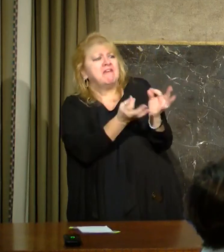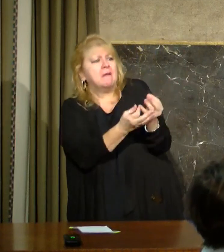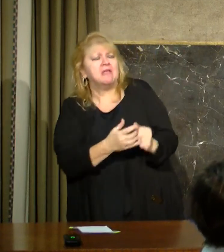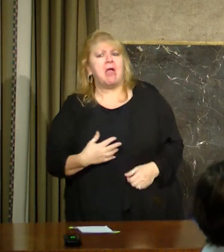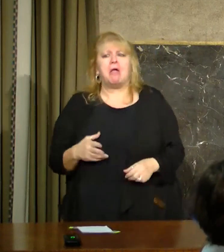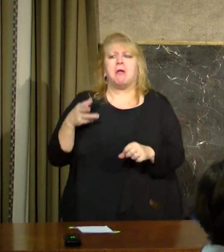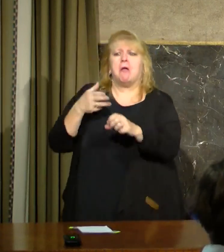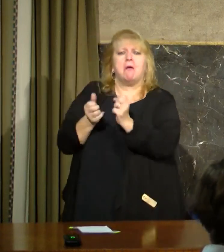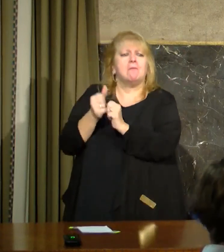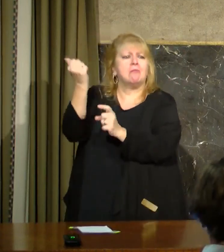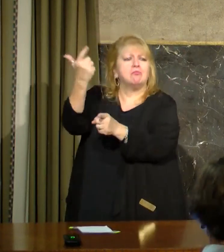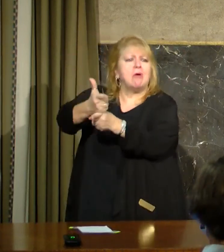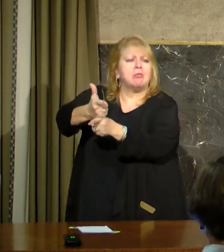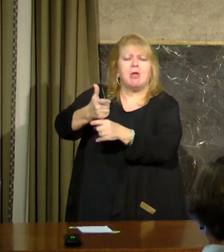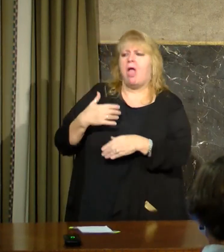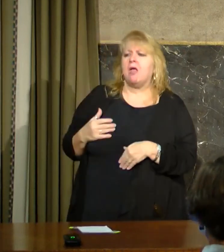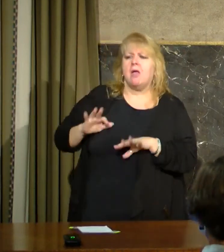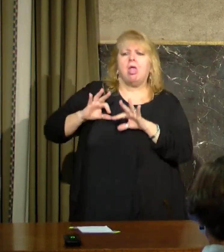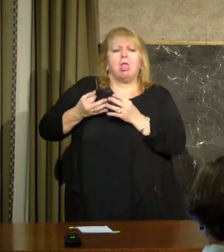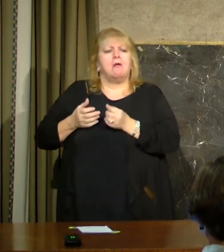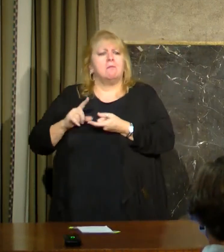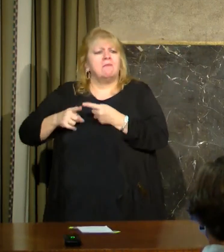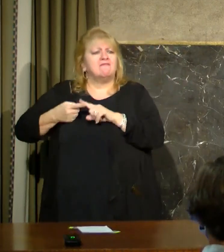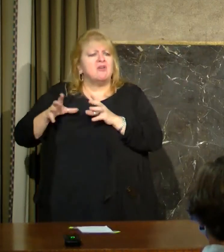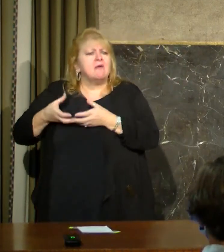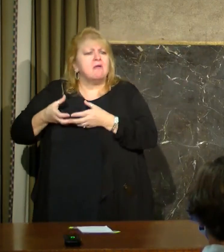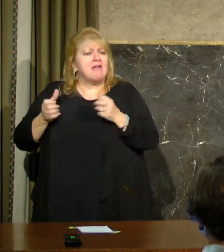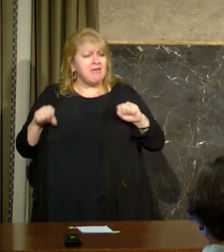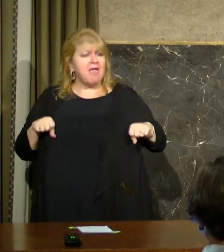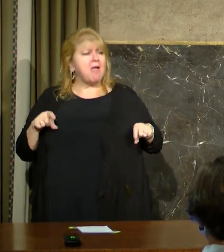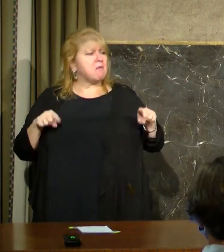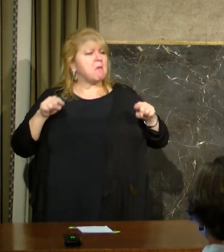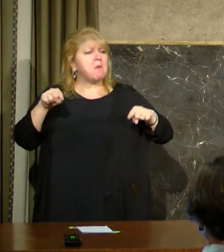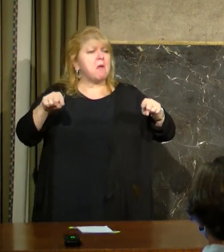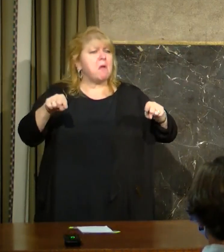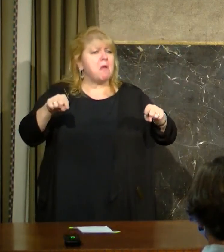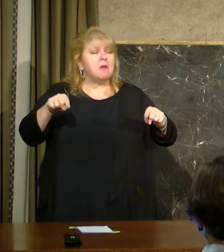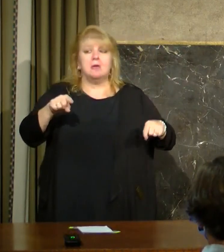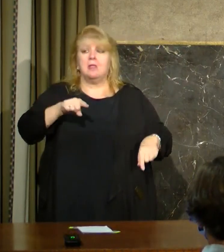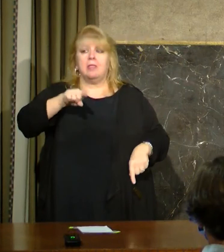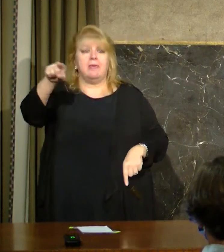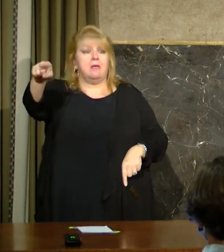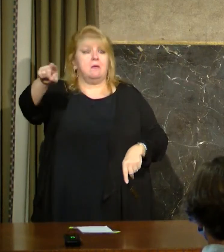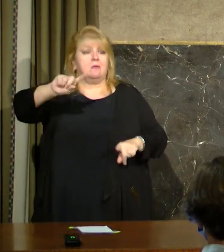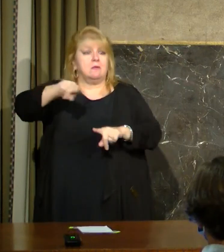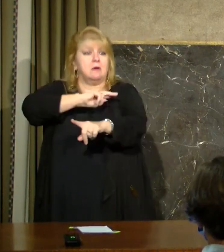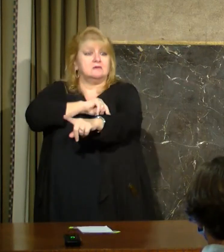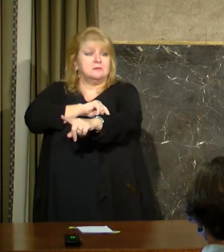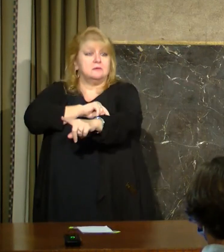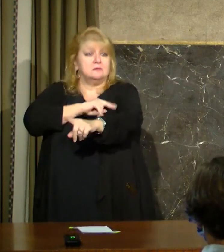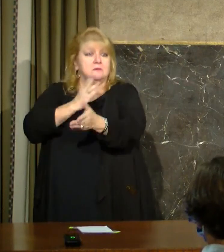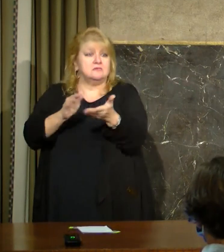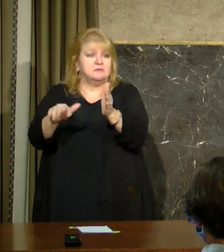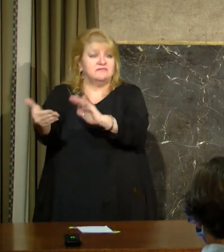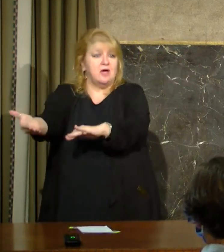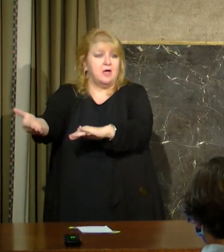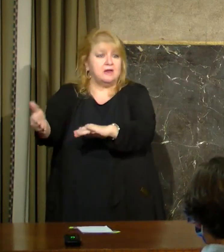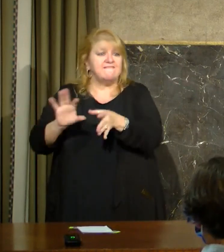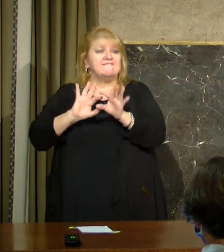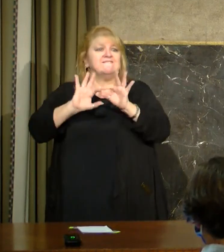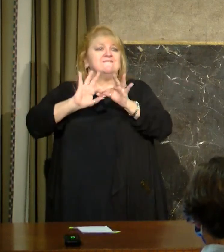We have families grieving today because they didn't do what was required to protect their loved ones.